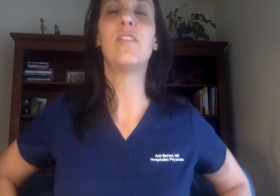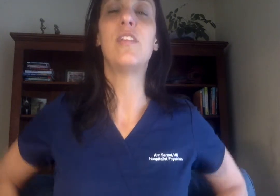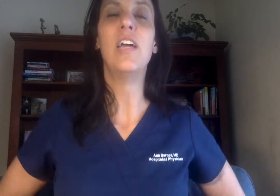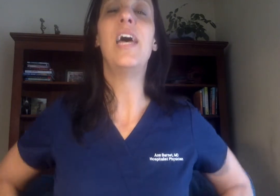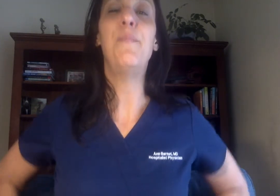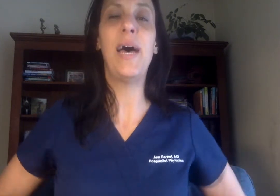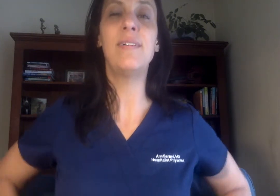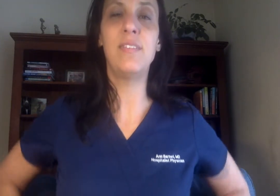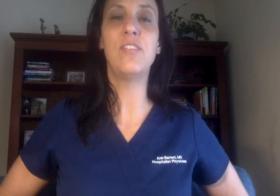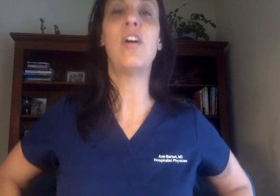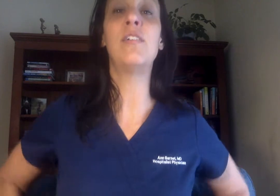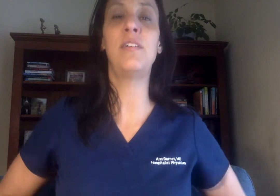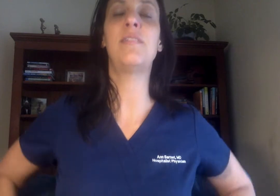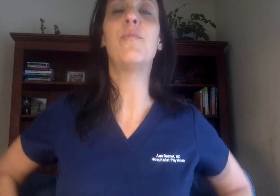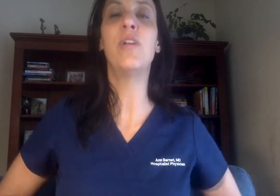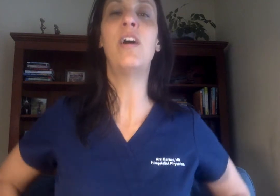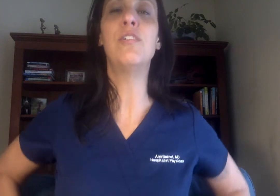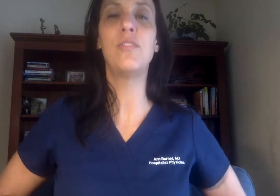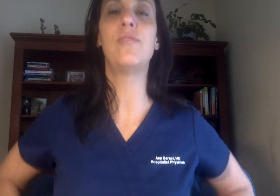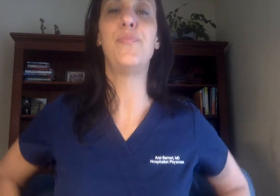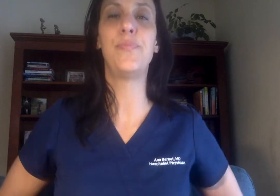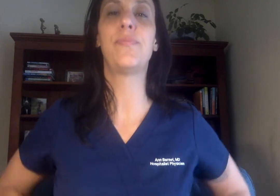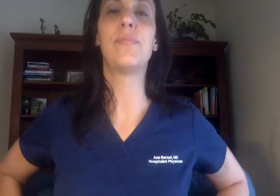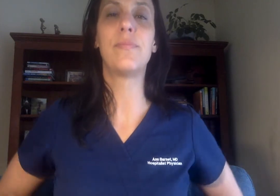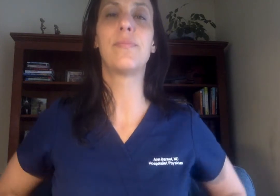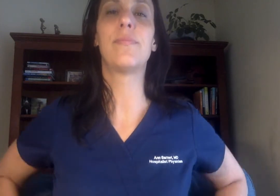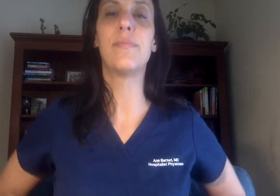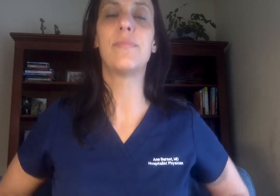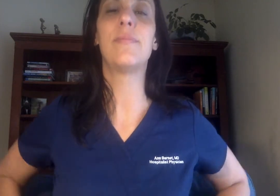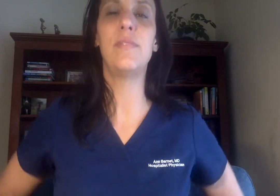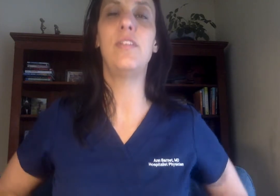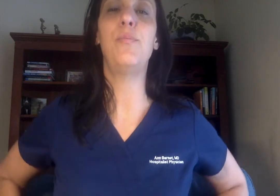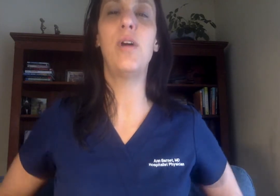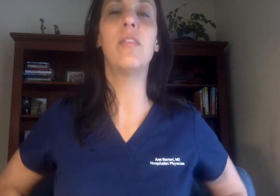and pass this on to someone else. Deep breath.